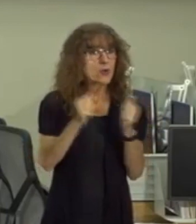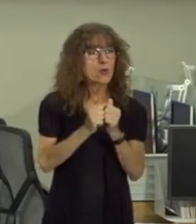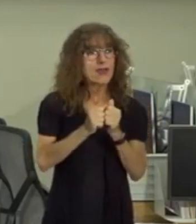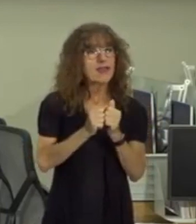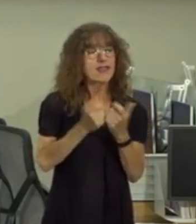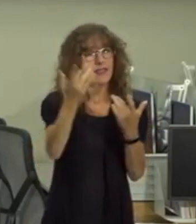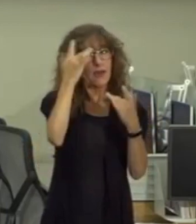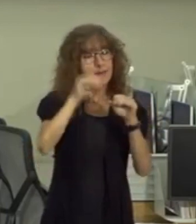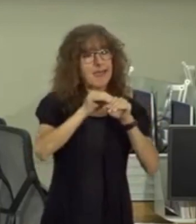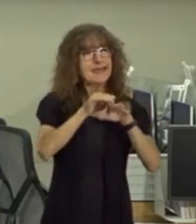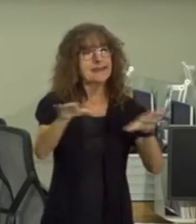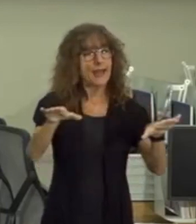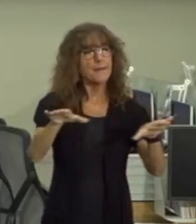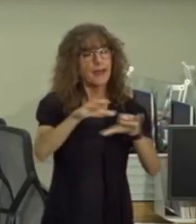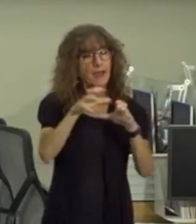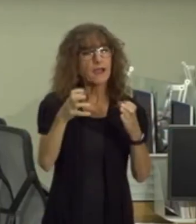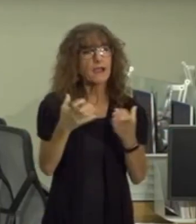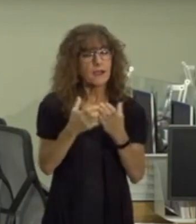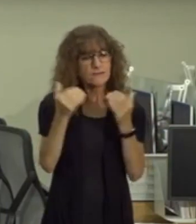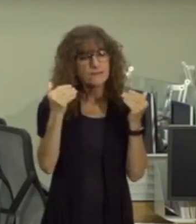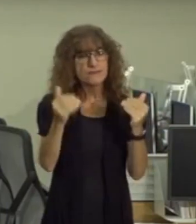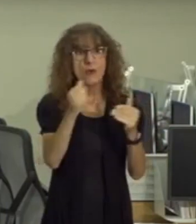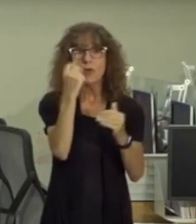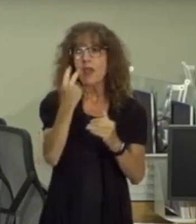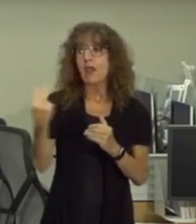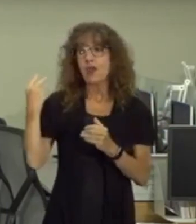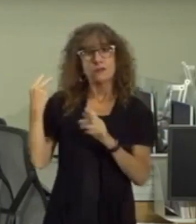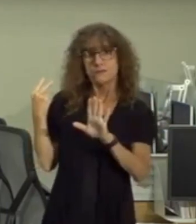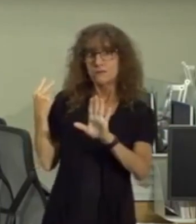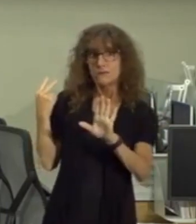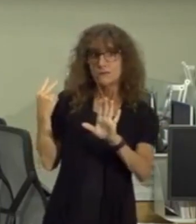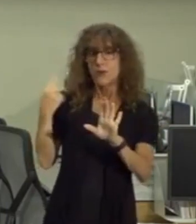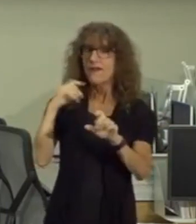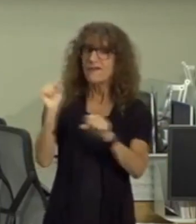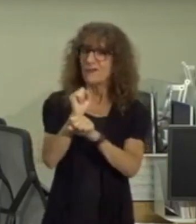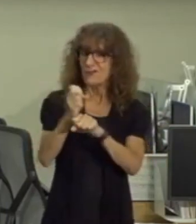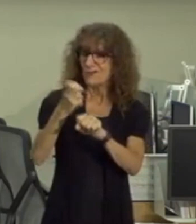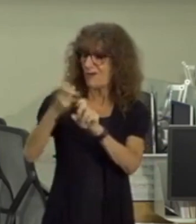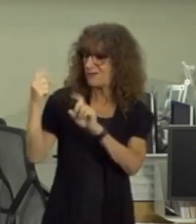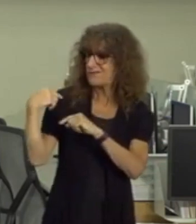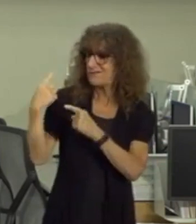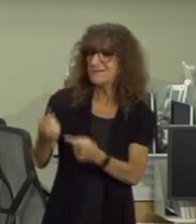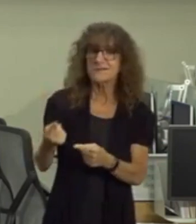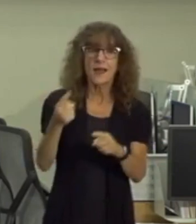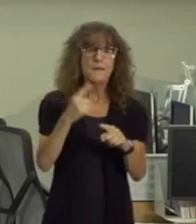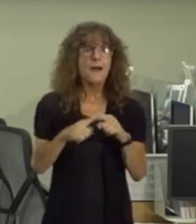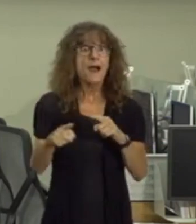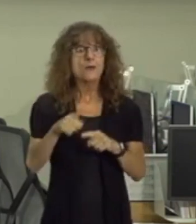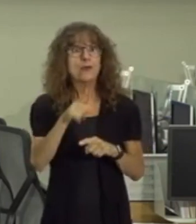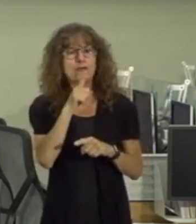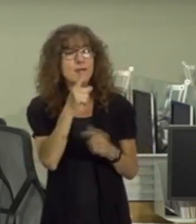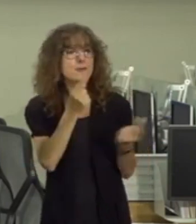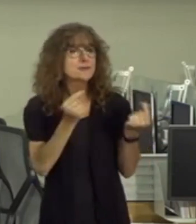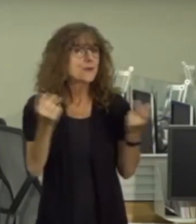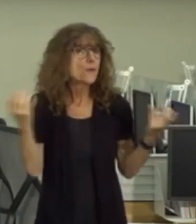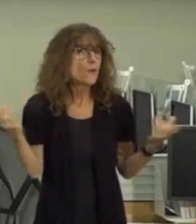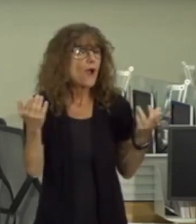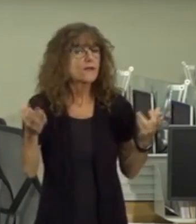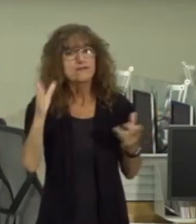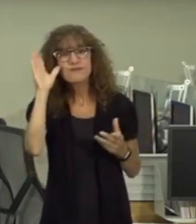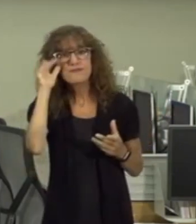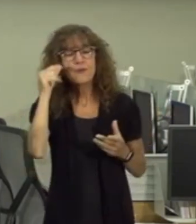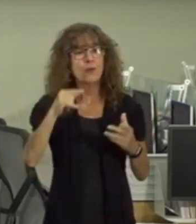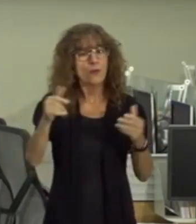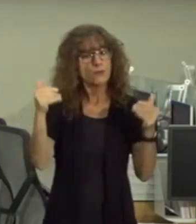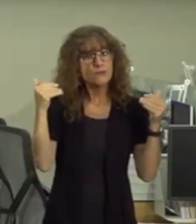pandemic going forward in other words we're not looking backwards although we have worked as hard as we could to get here but we are really really determined that